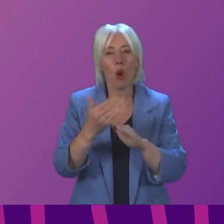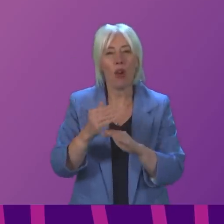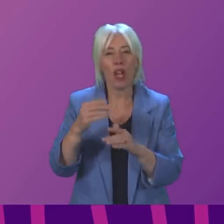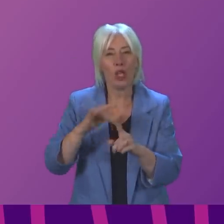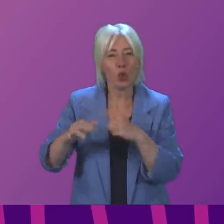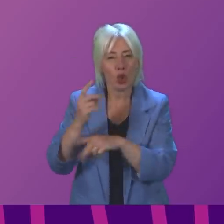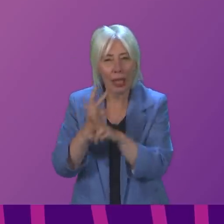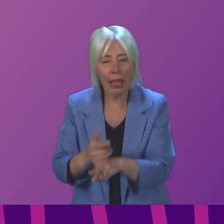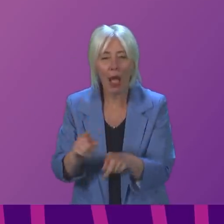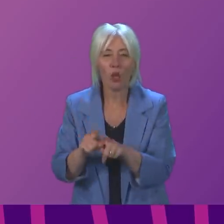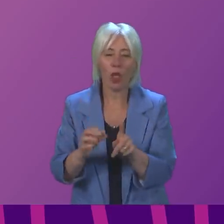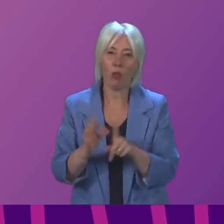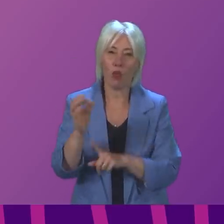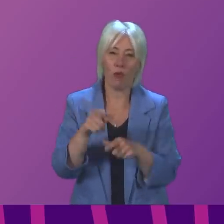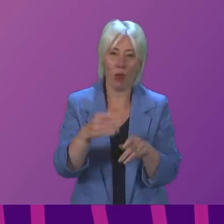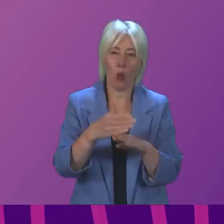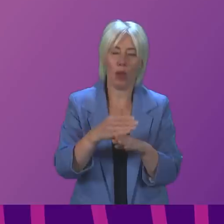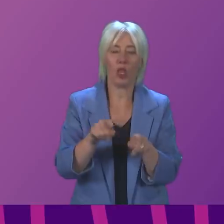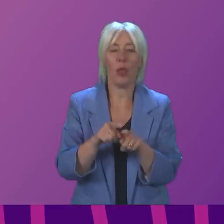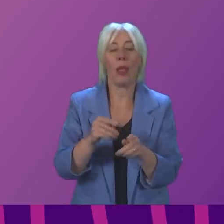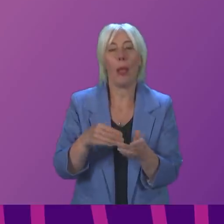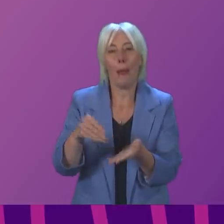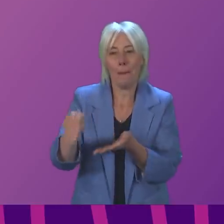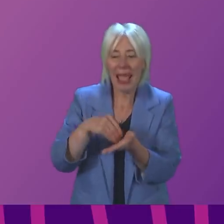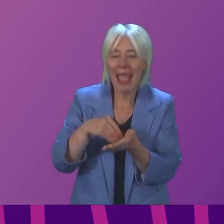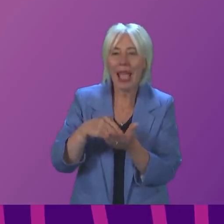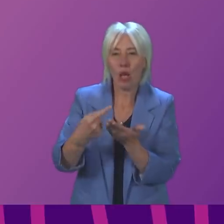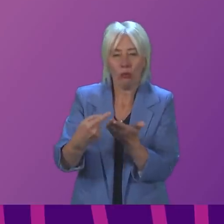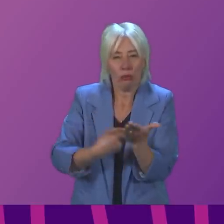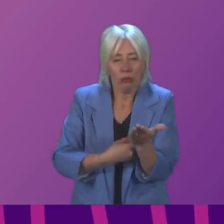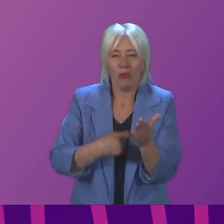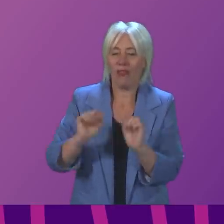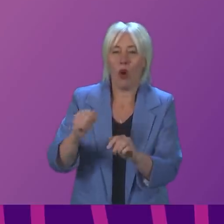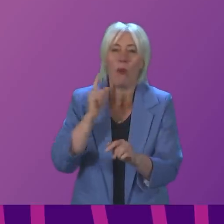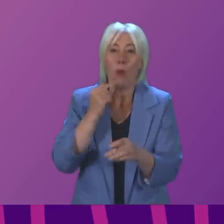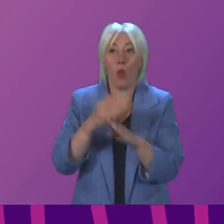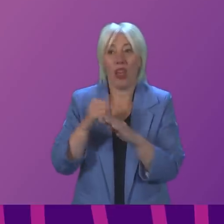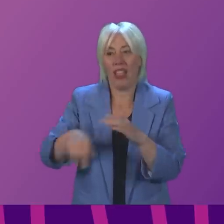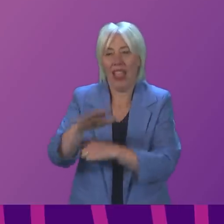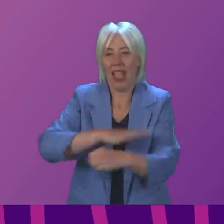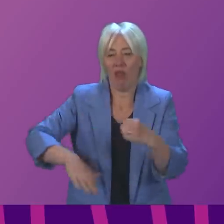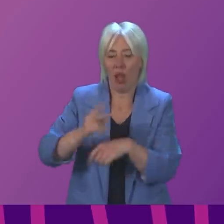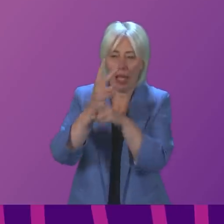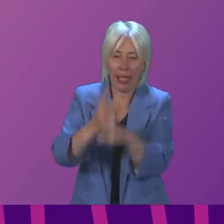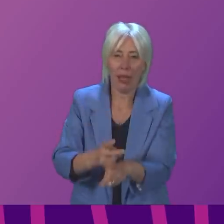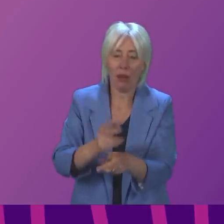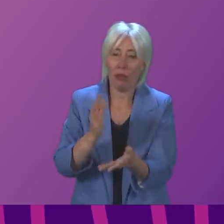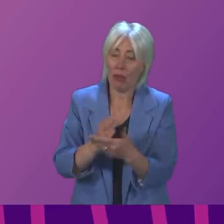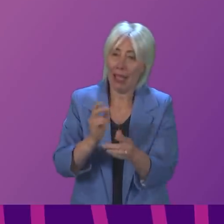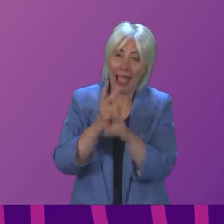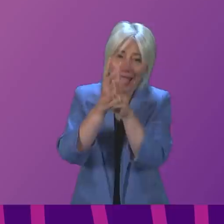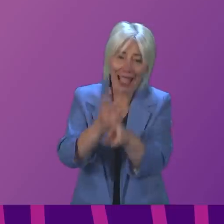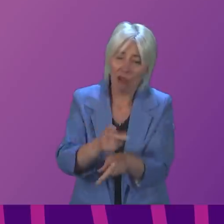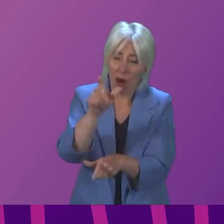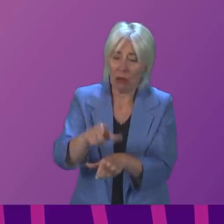and are currently improving pay terms and conditions for social care workers. Carers make a significant, a highly significant